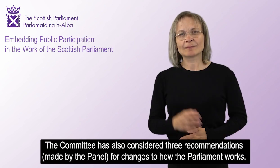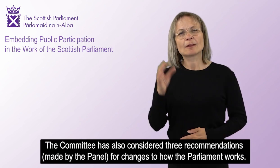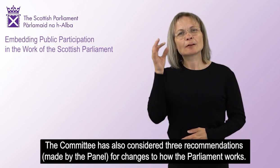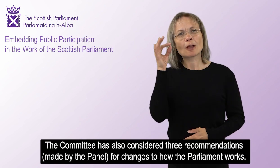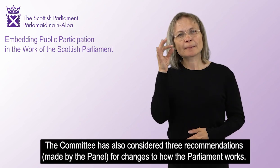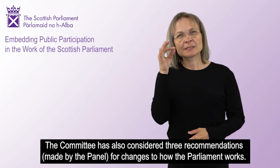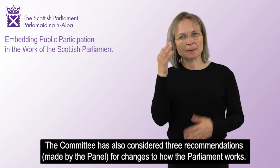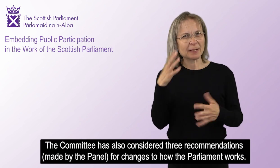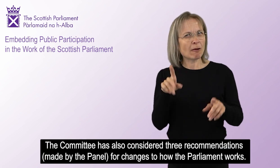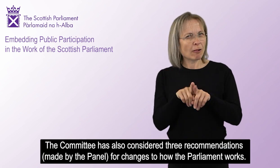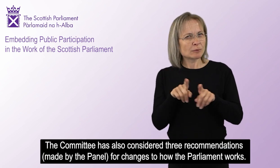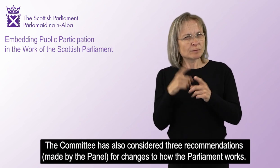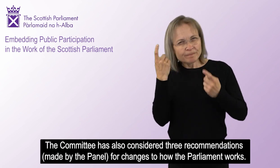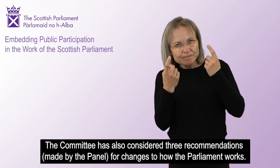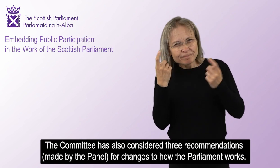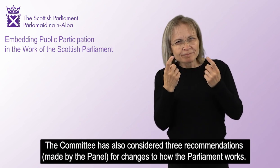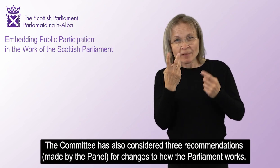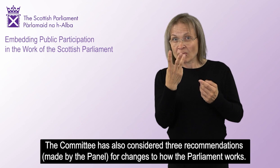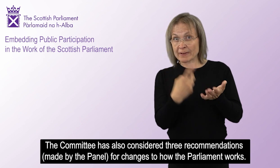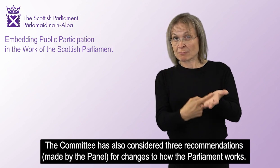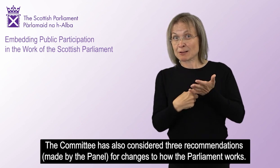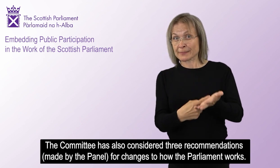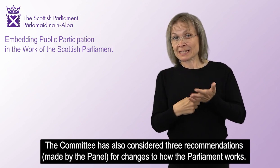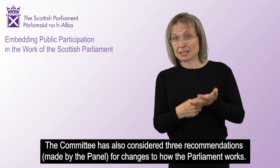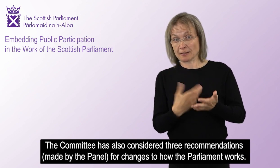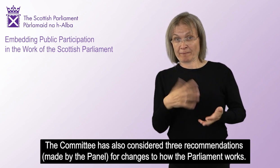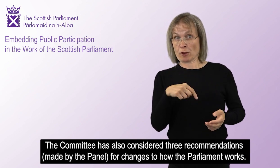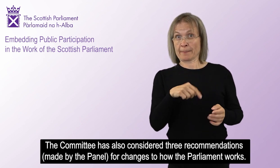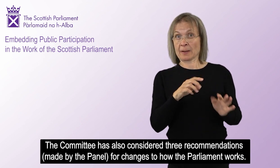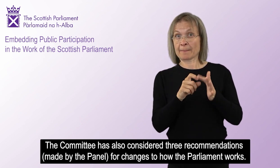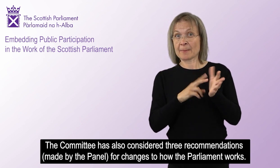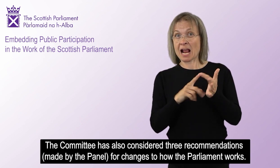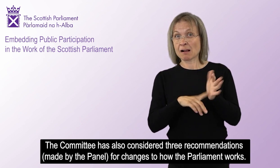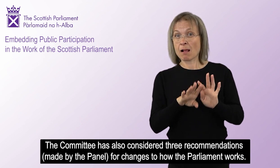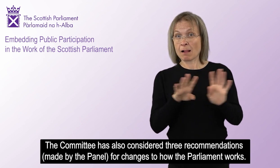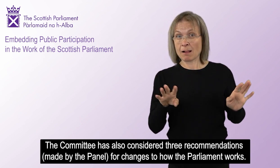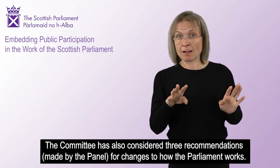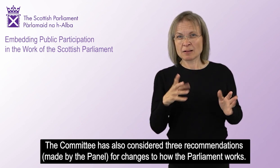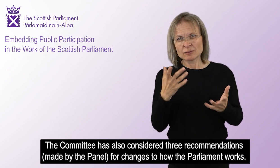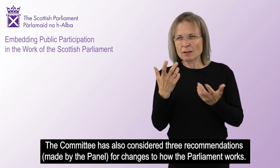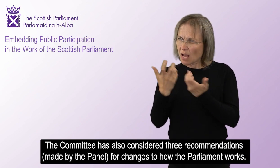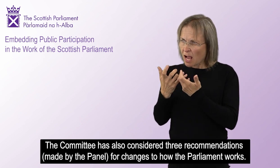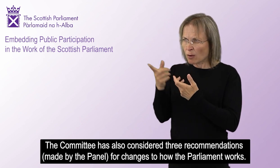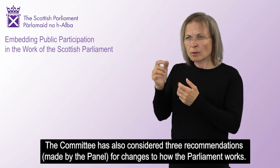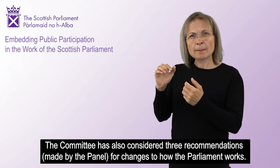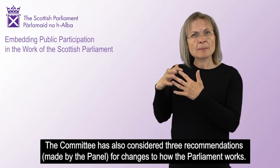The committee has also considered three recommendations made by the panel for changes to how the Parliament works.